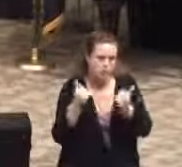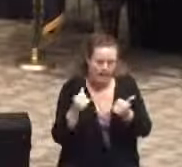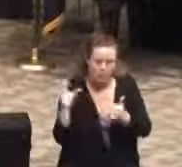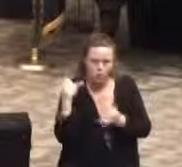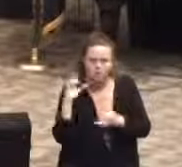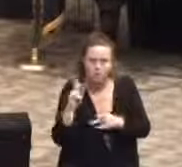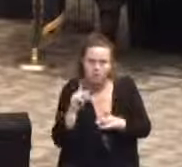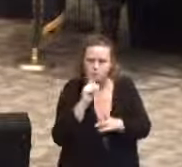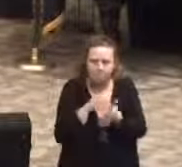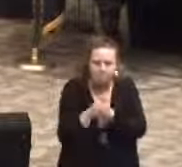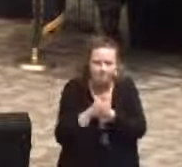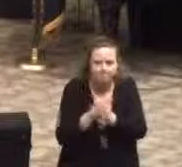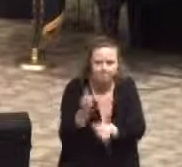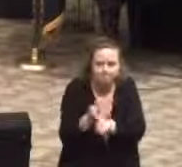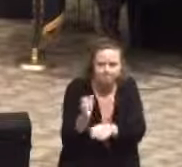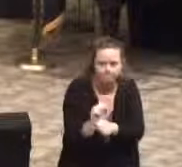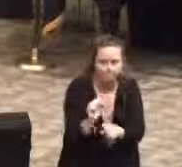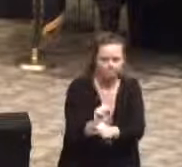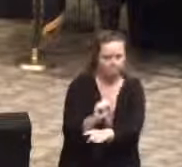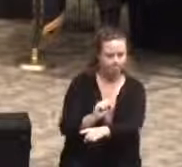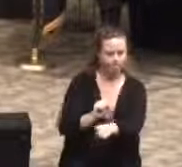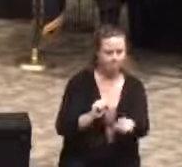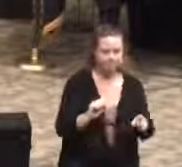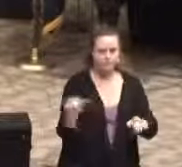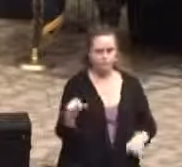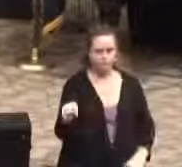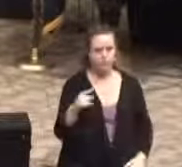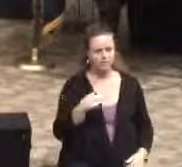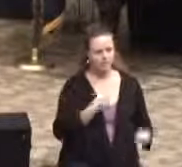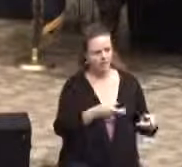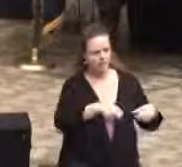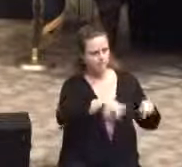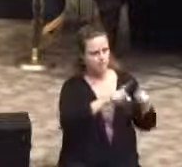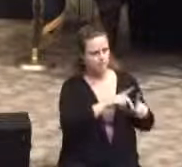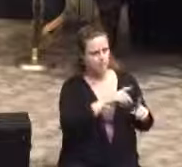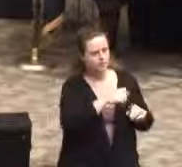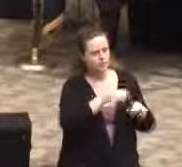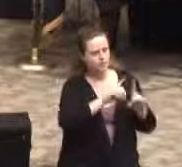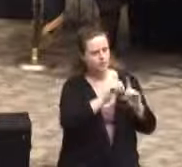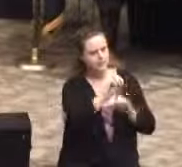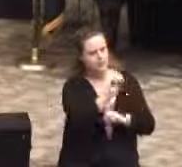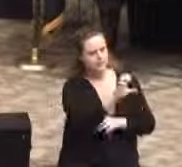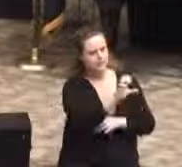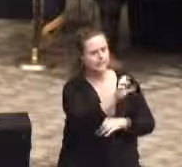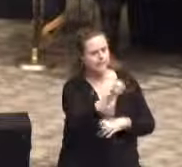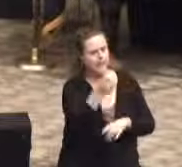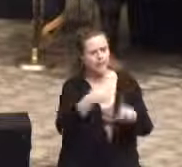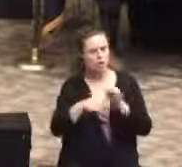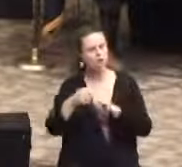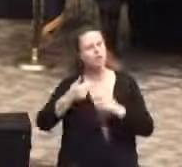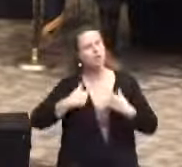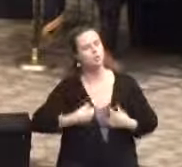are many opportunities within the department, given the umbrella that we're under with the Agency of Human Services.